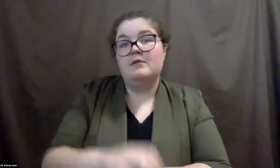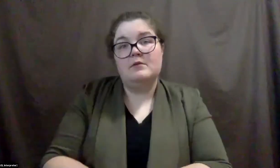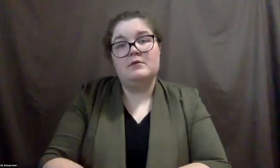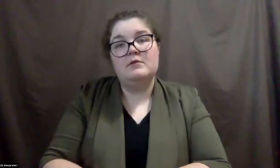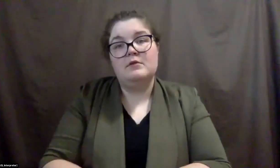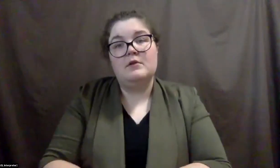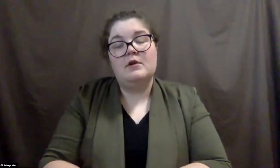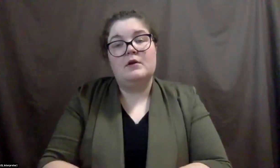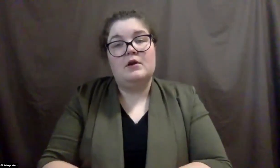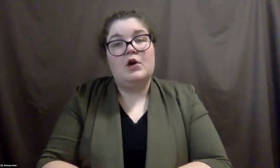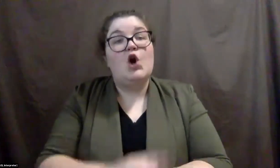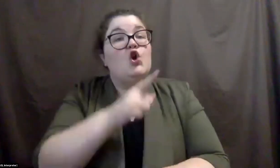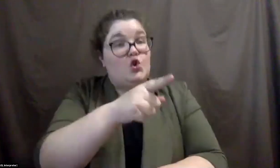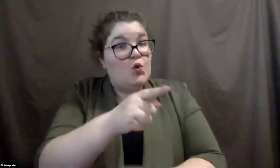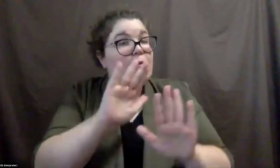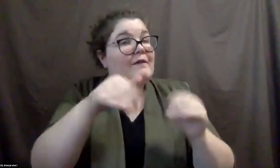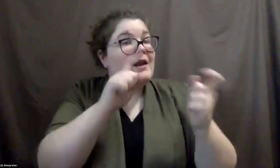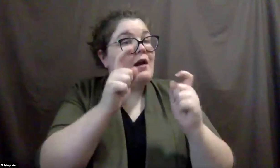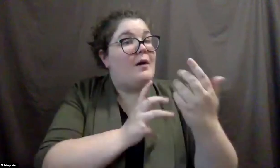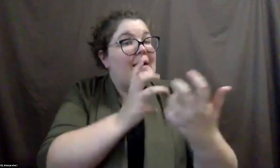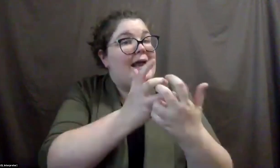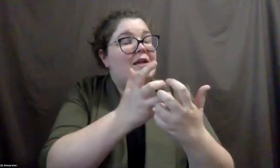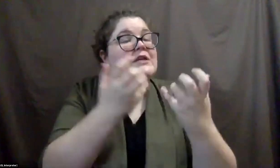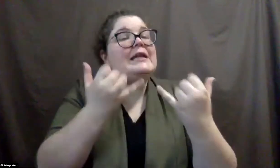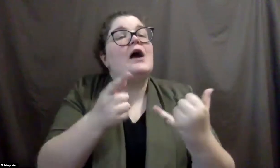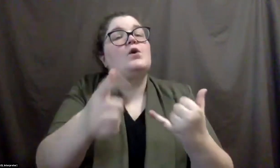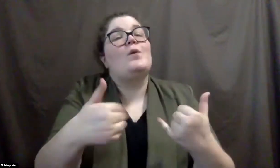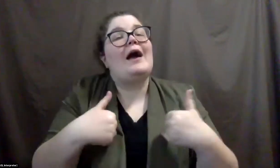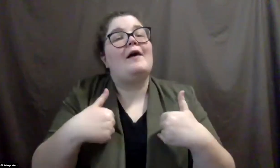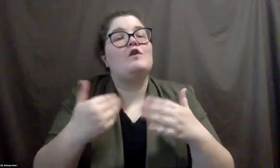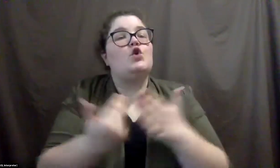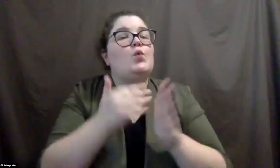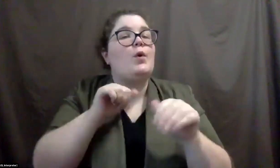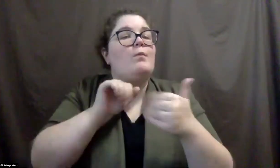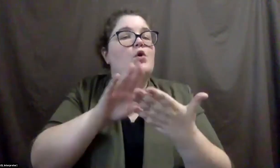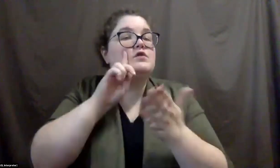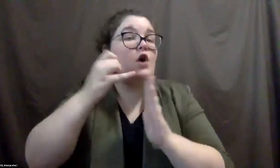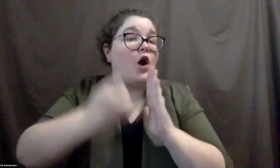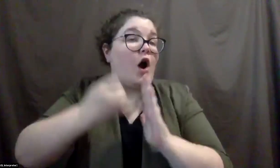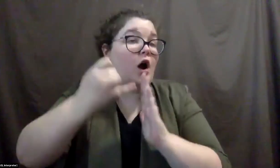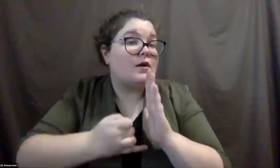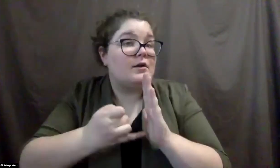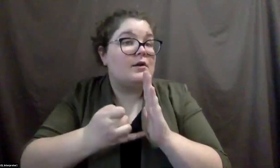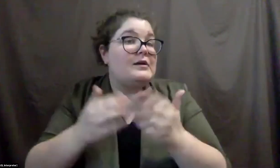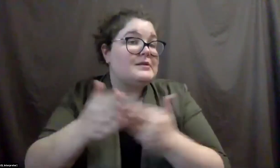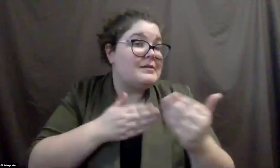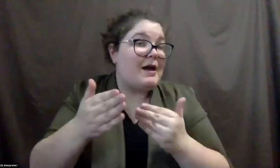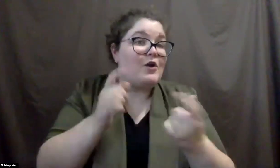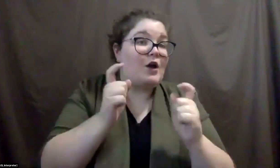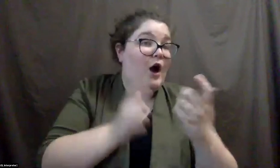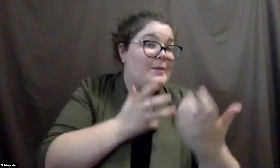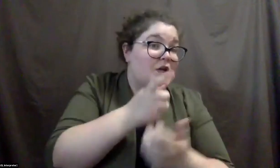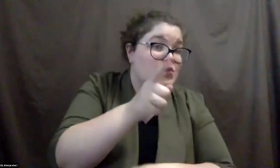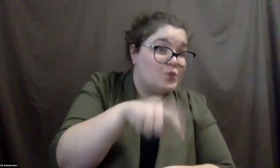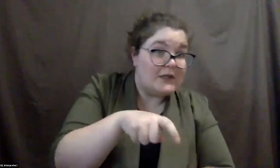As a result of making accommodations, now you have a new way to do art, whether that's an accommodation you need or